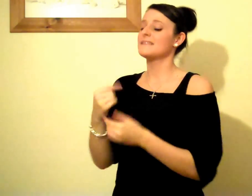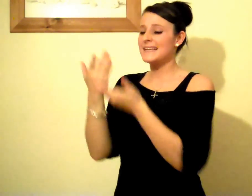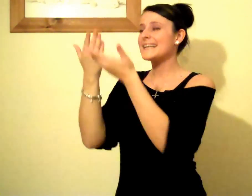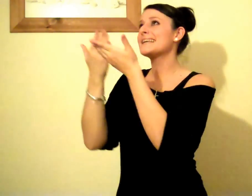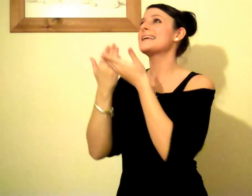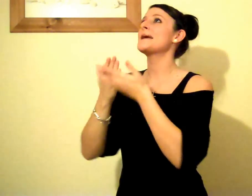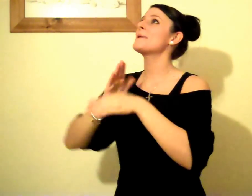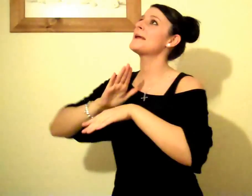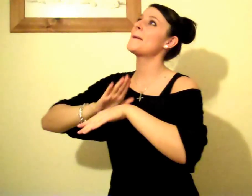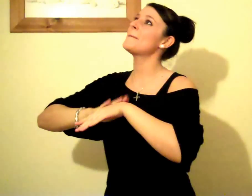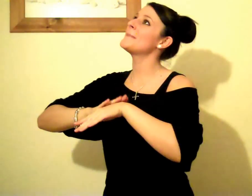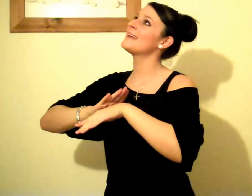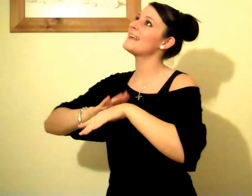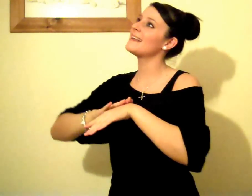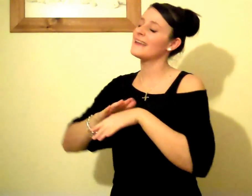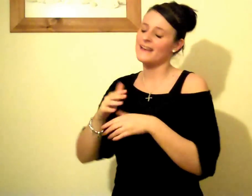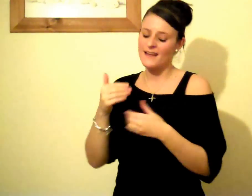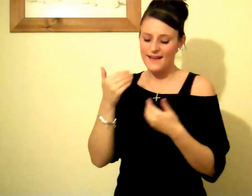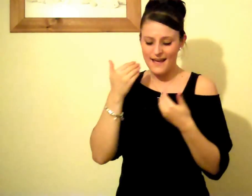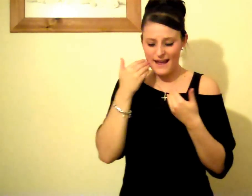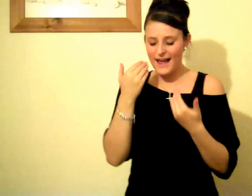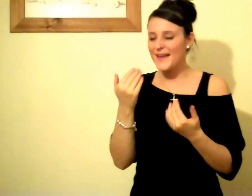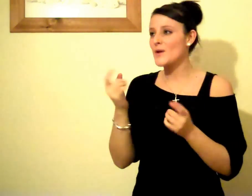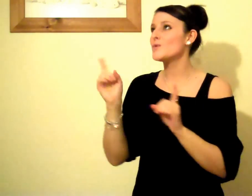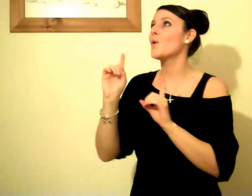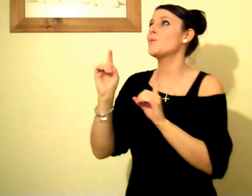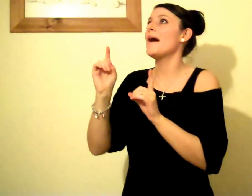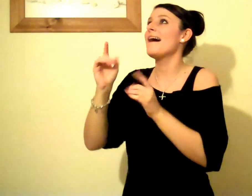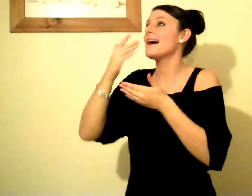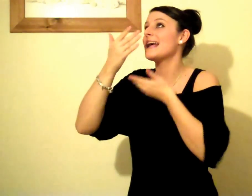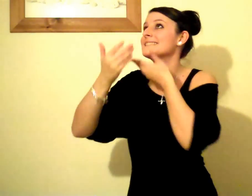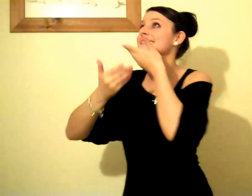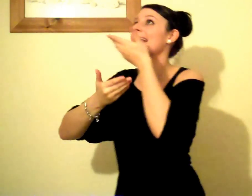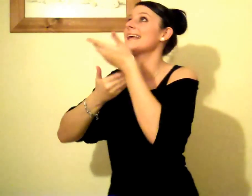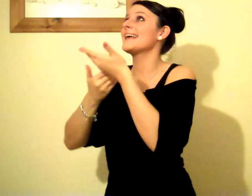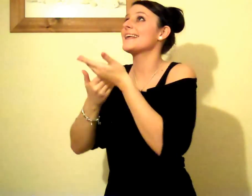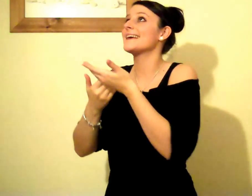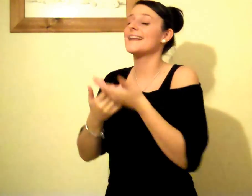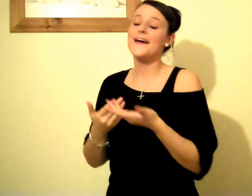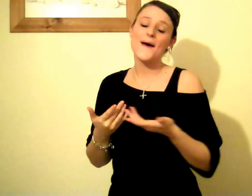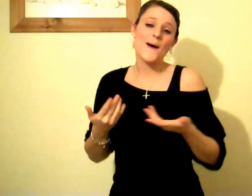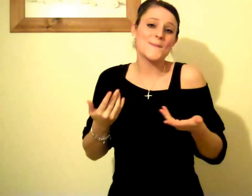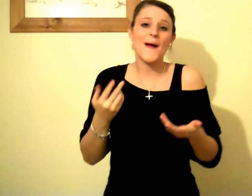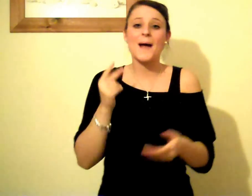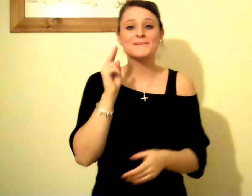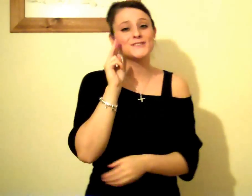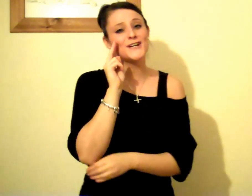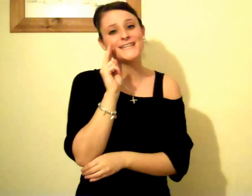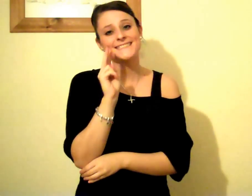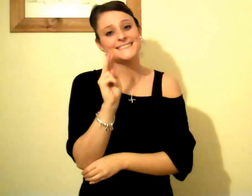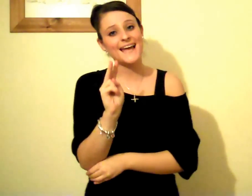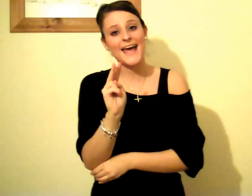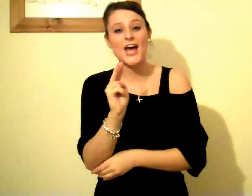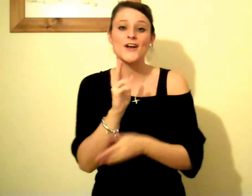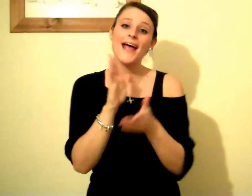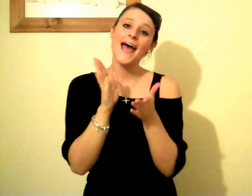Give me a minute I don't know what I'm I'd just stare